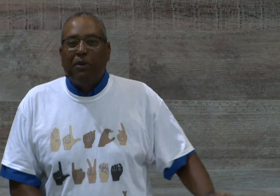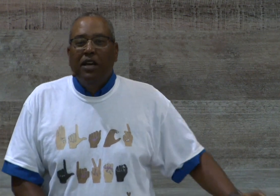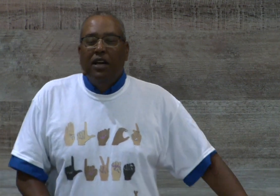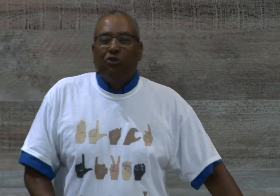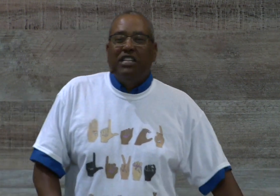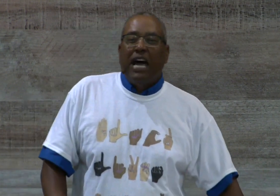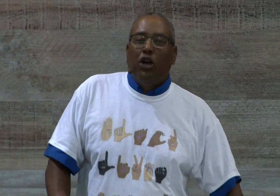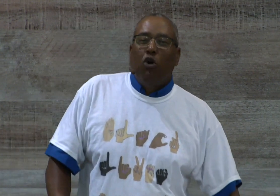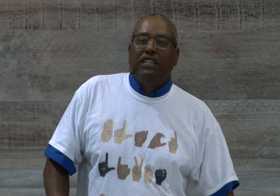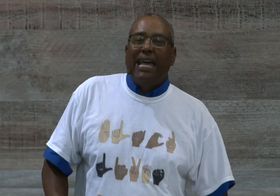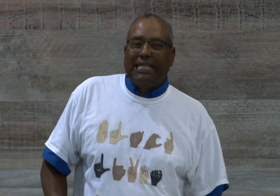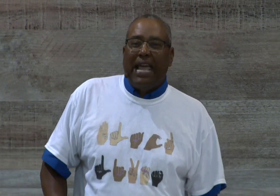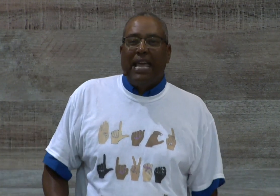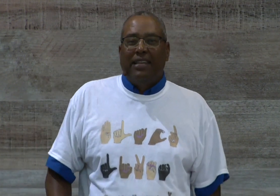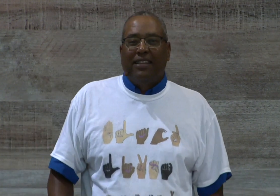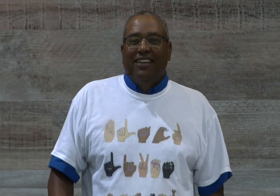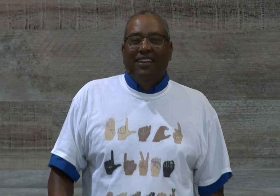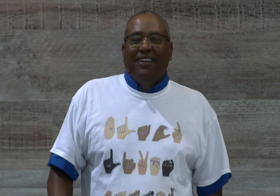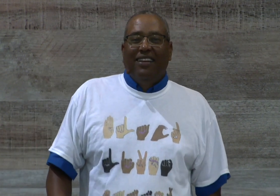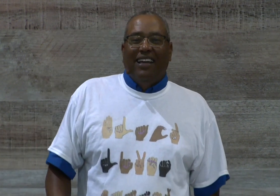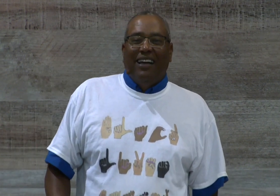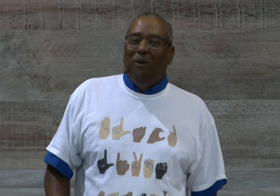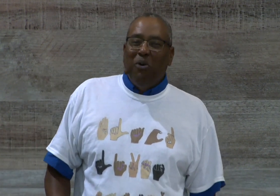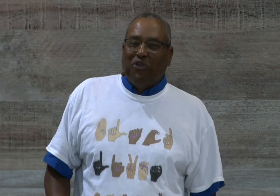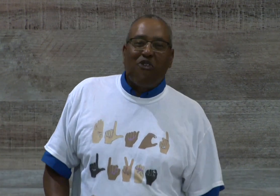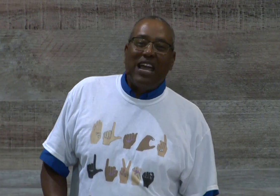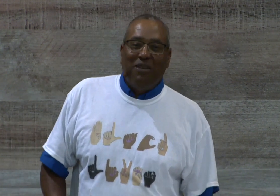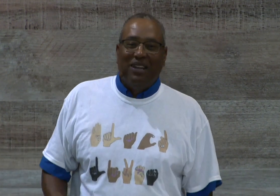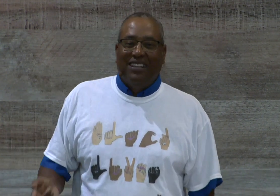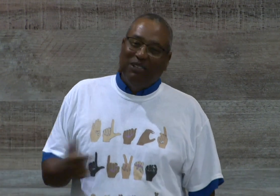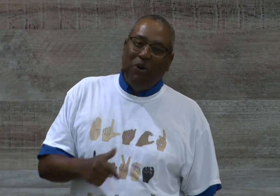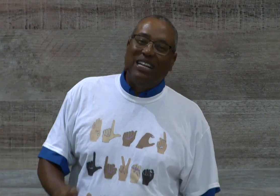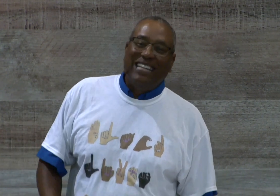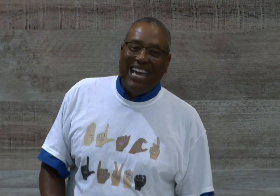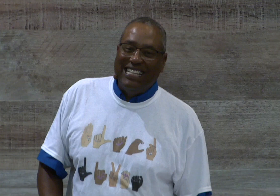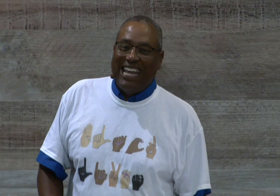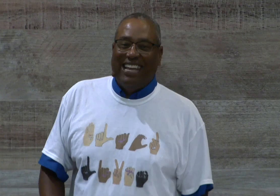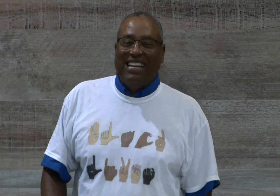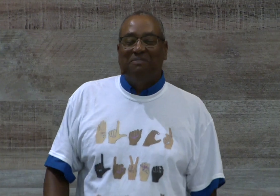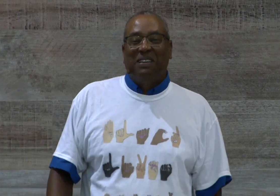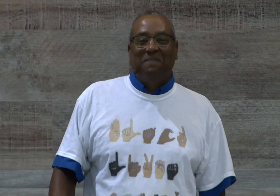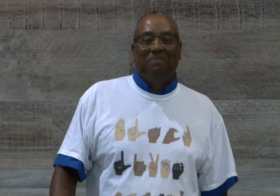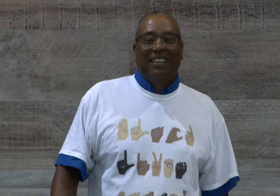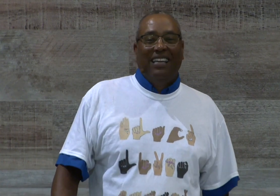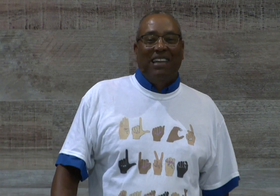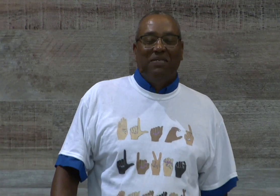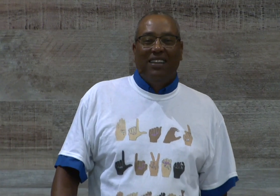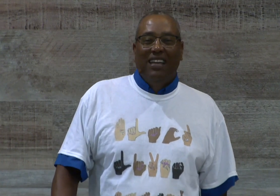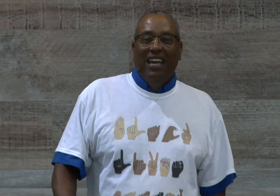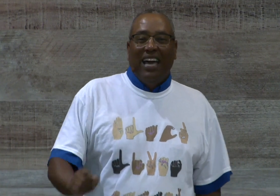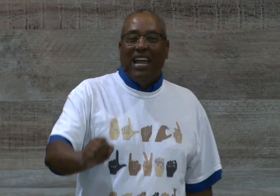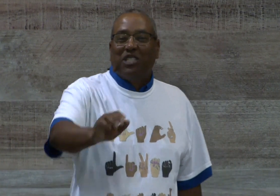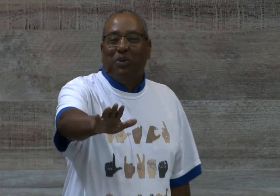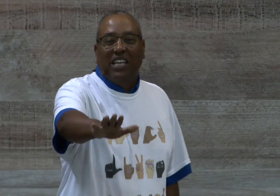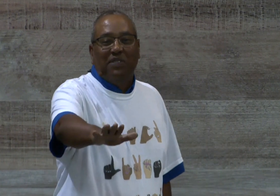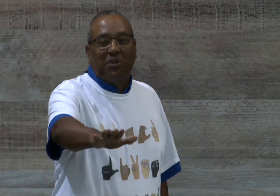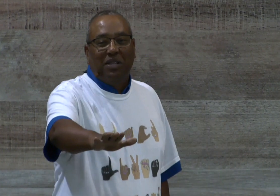reach out and hold daddy's hand and I won't afraid when I was holding daddy's hand. Amen? Amen. And I just want to leave this with you.